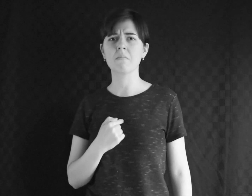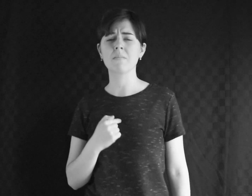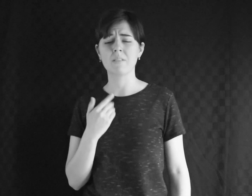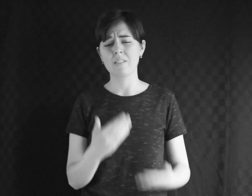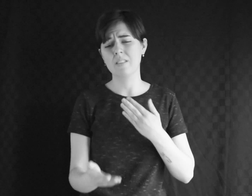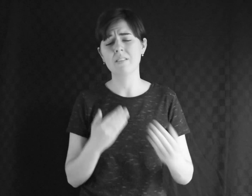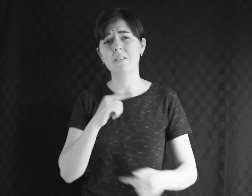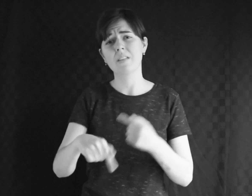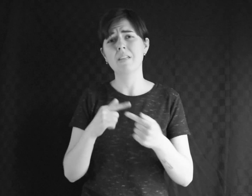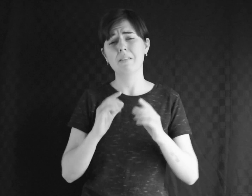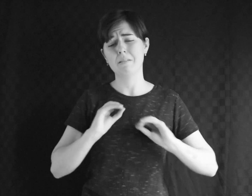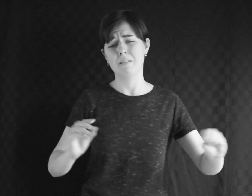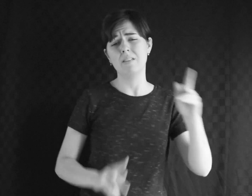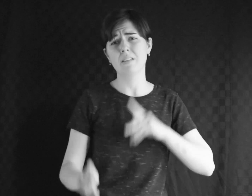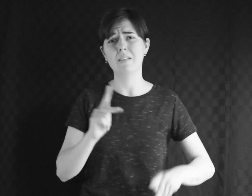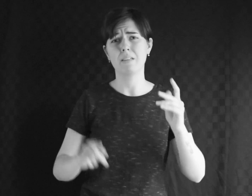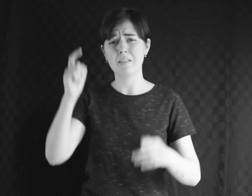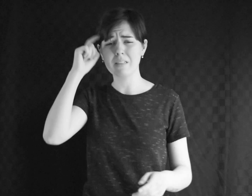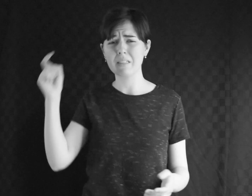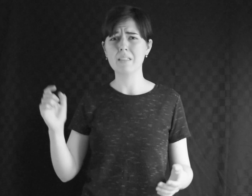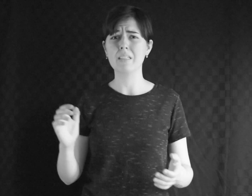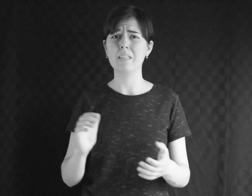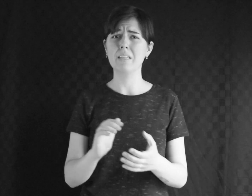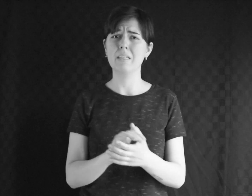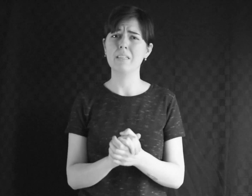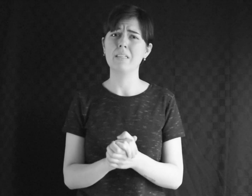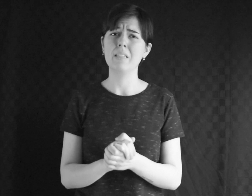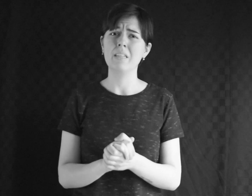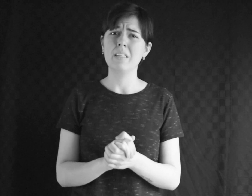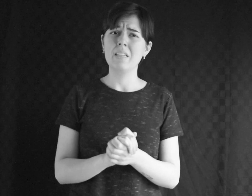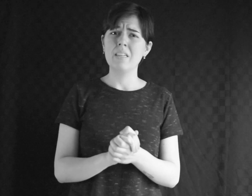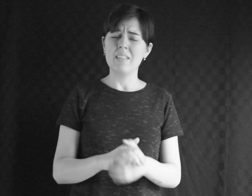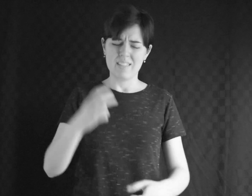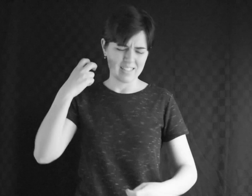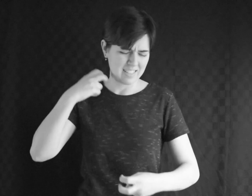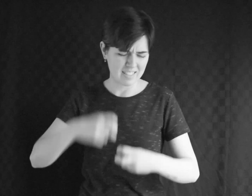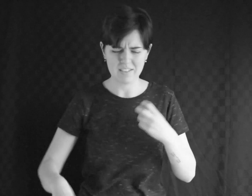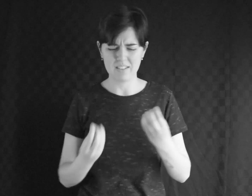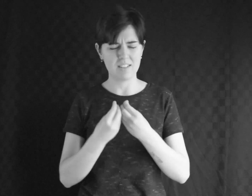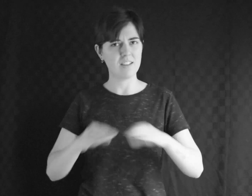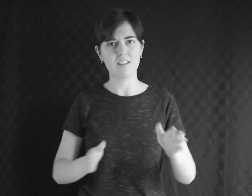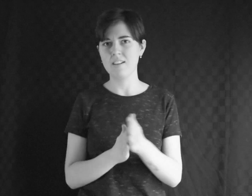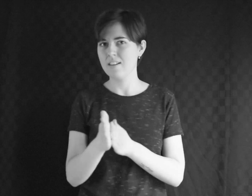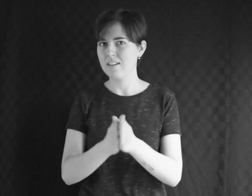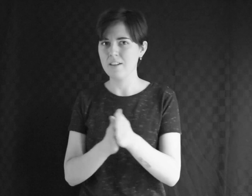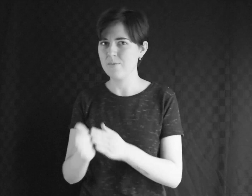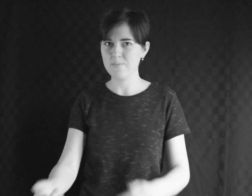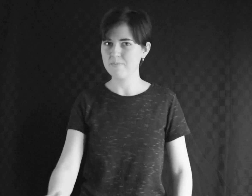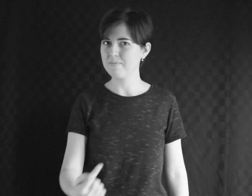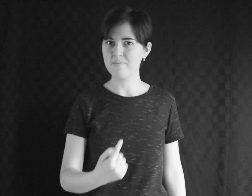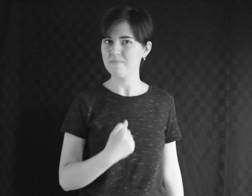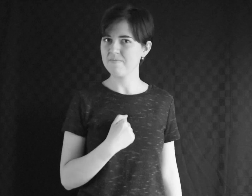Even when nobody else believes I'm not going down that easily